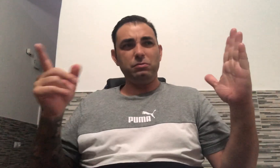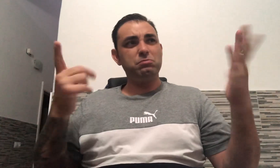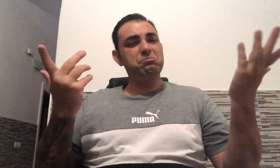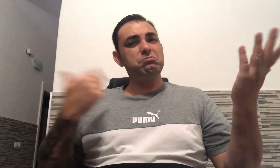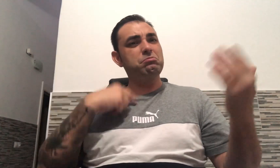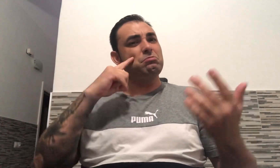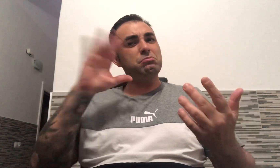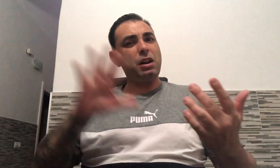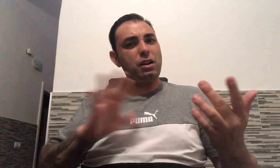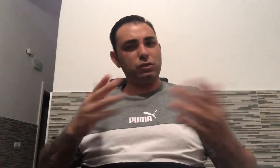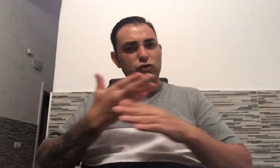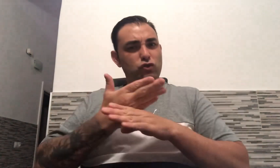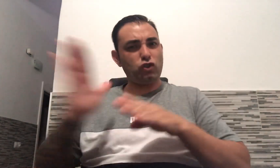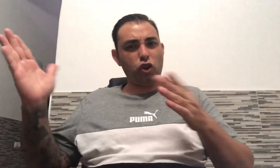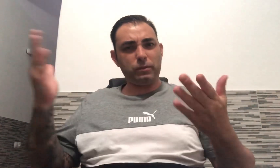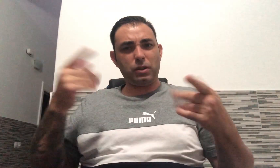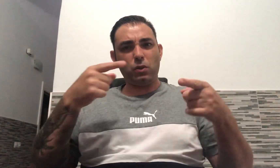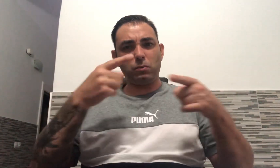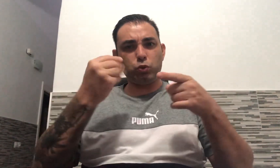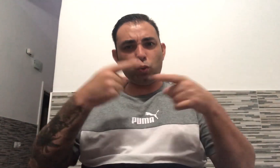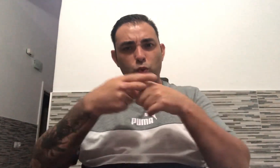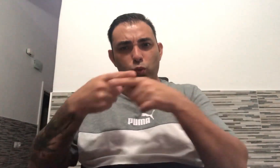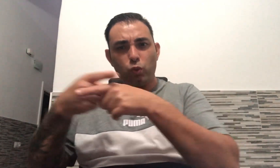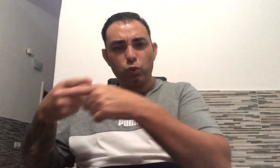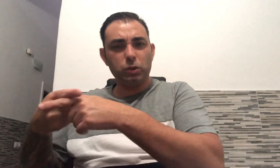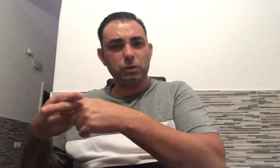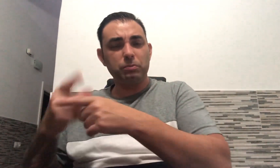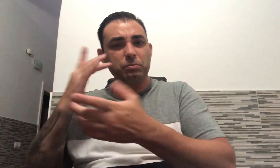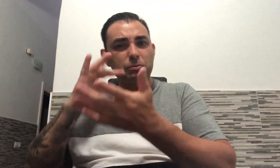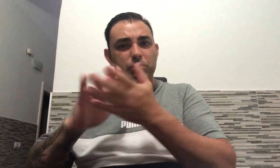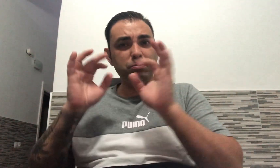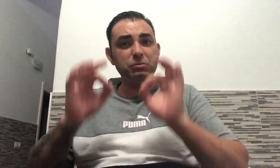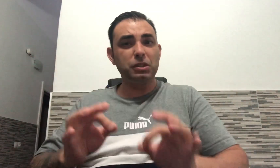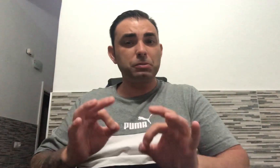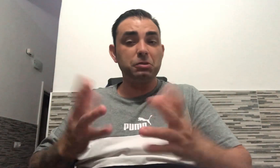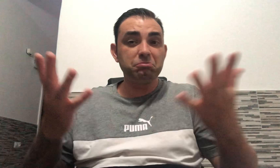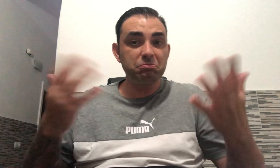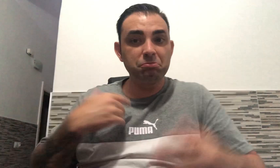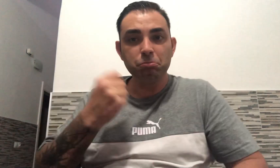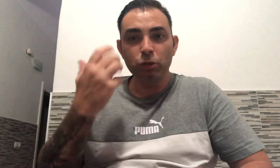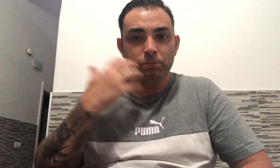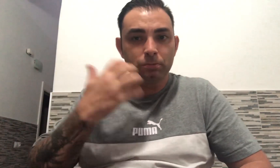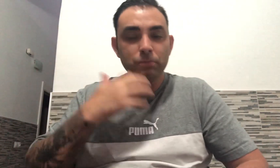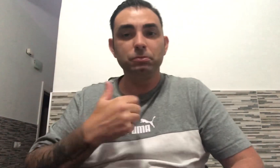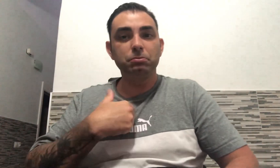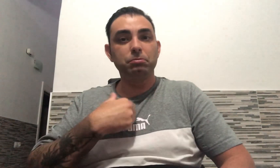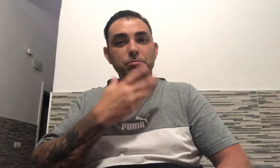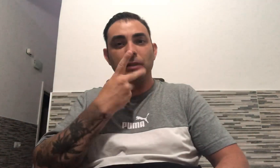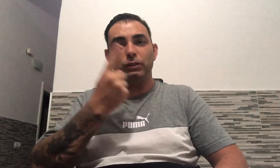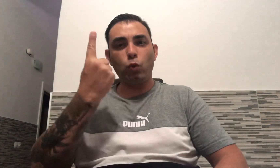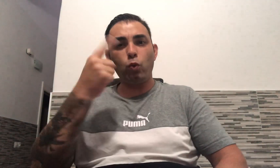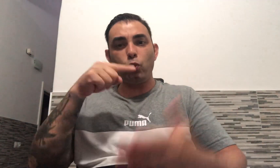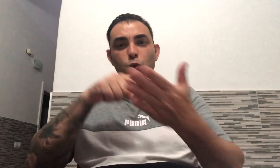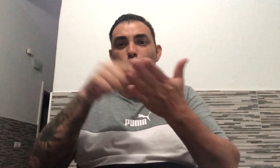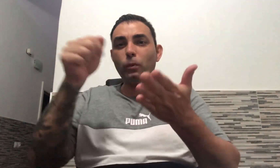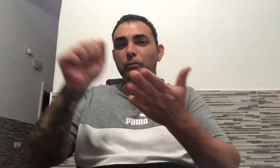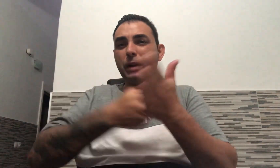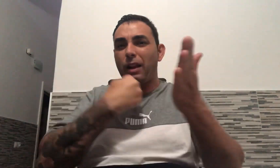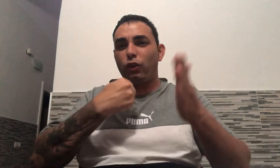I had to go the bathroom.